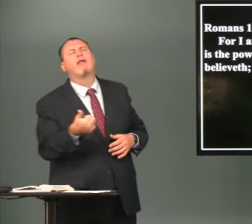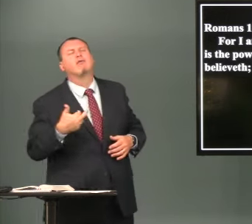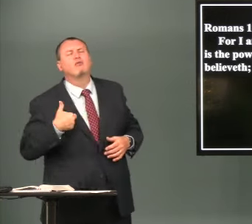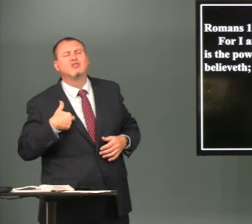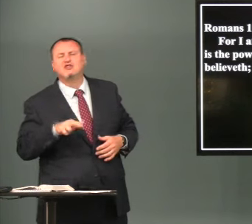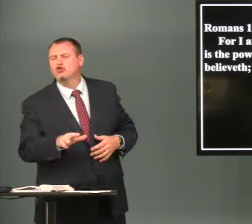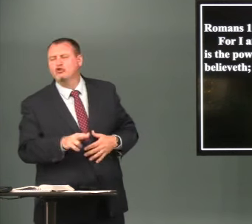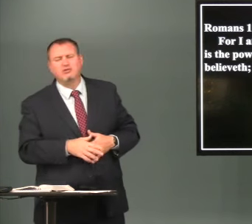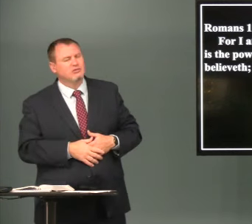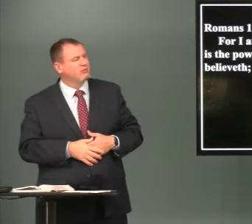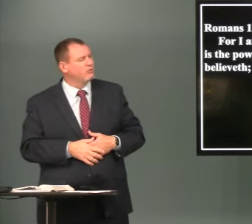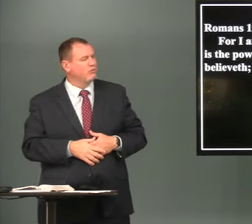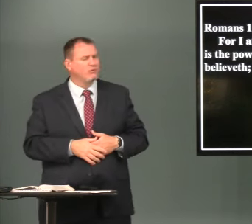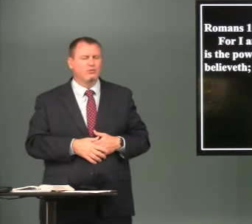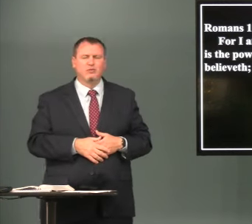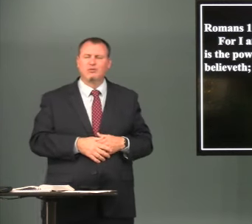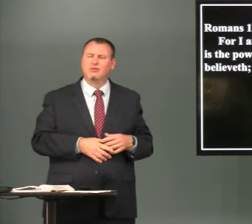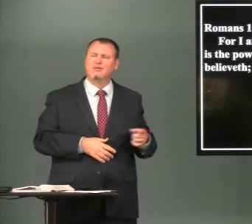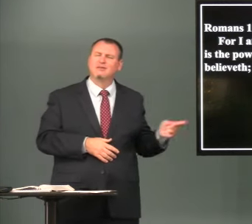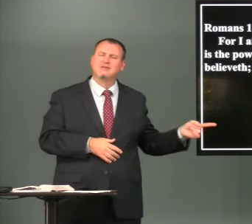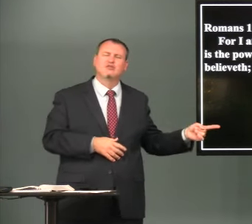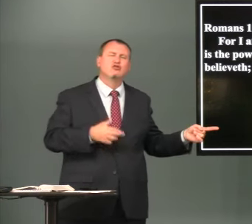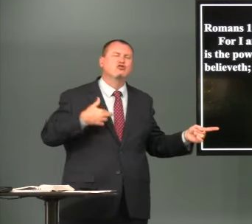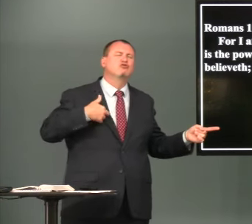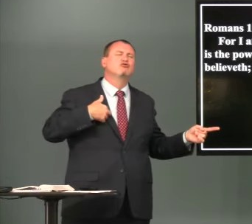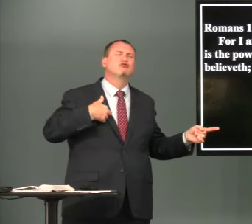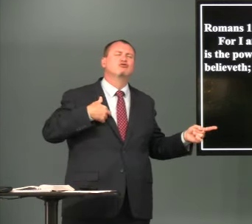not you are not just another religion